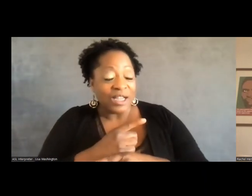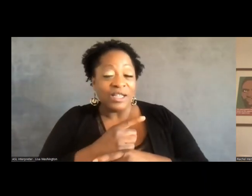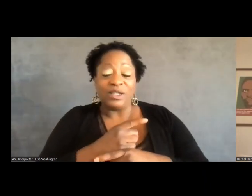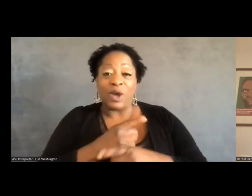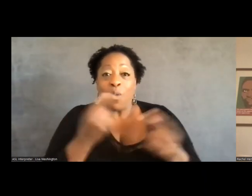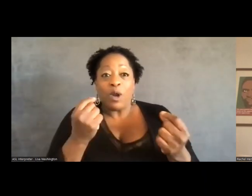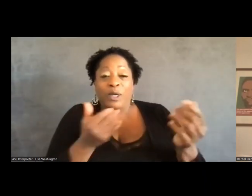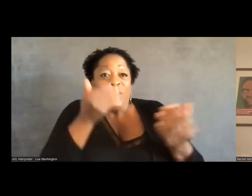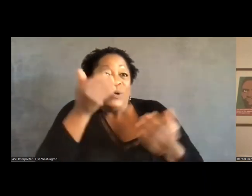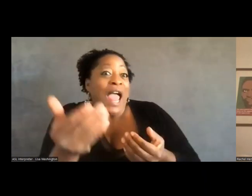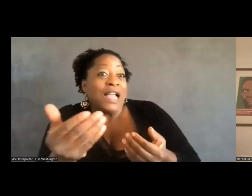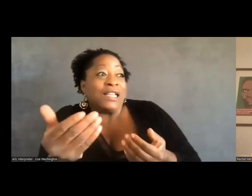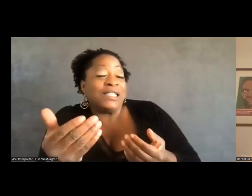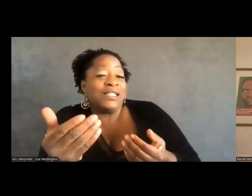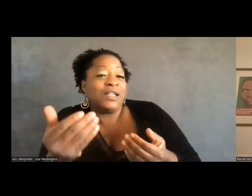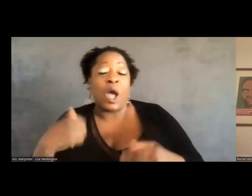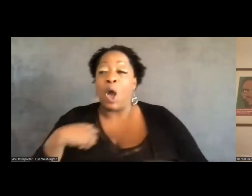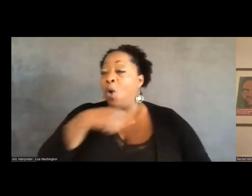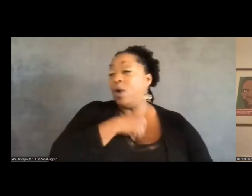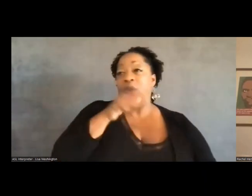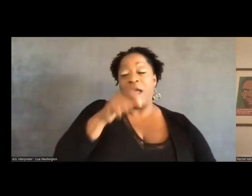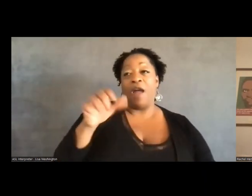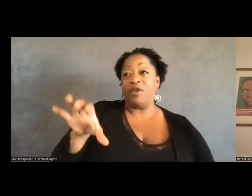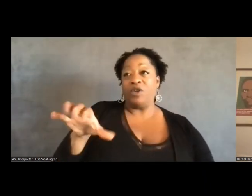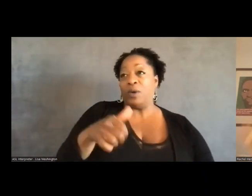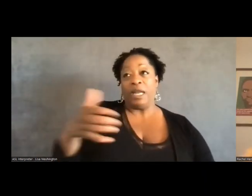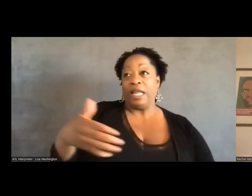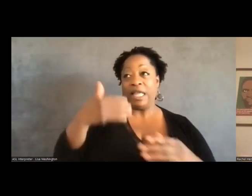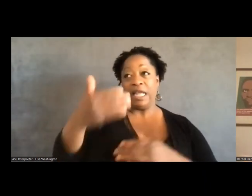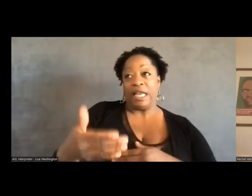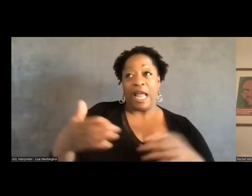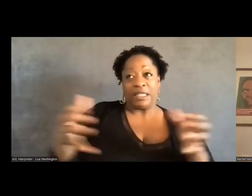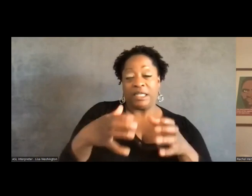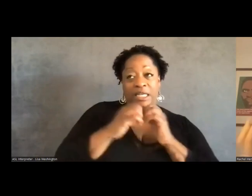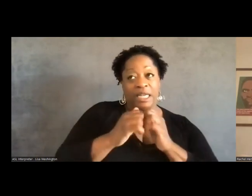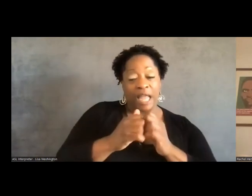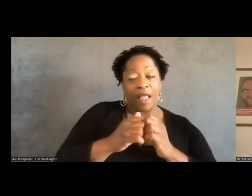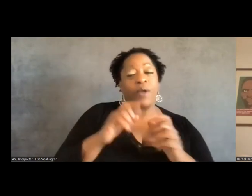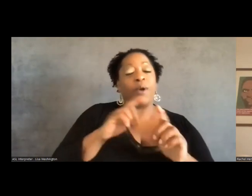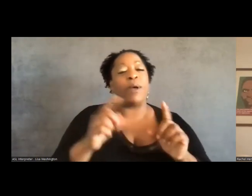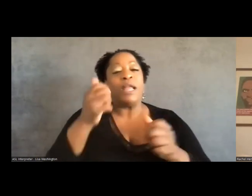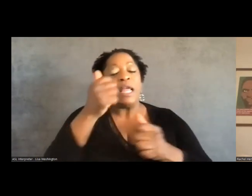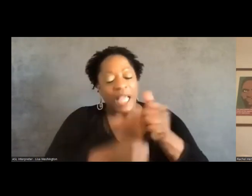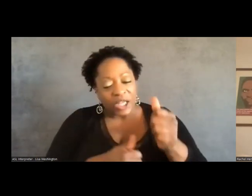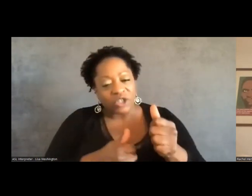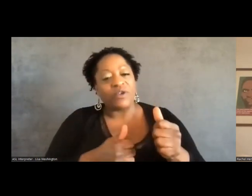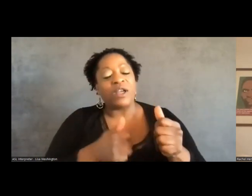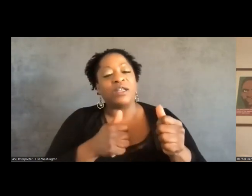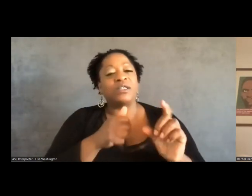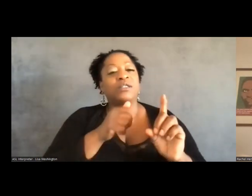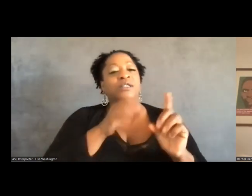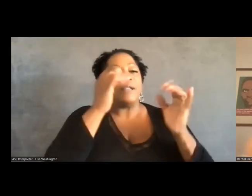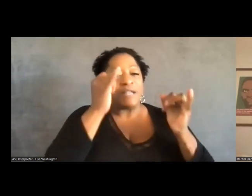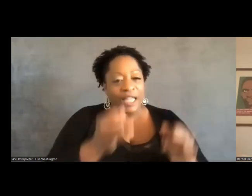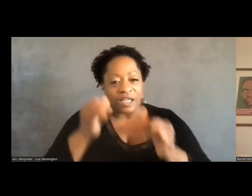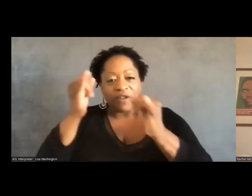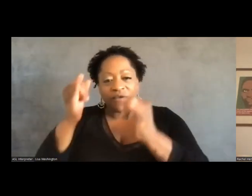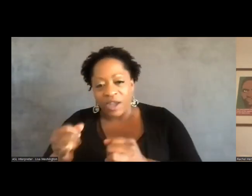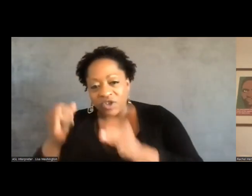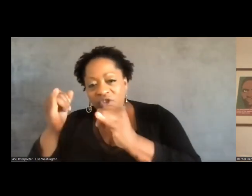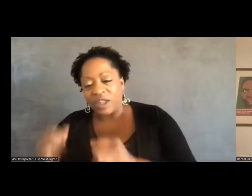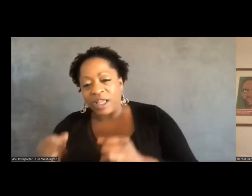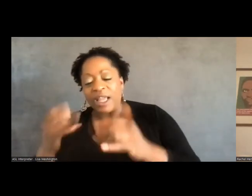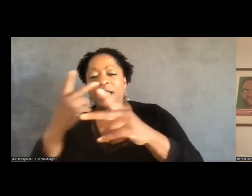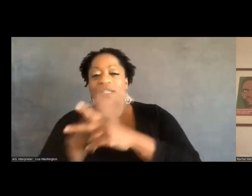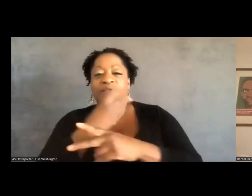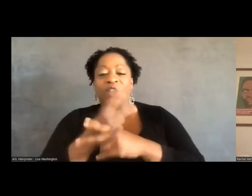next? It's like, well, we don't have to do anything next together, but each of us should figure out, you know, what is our